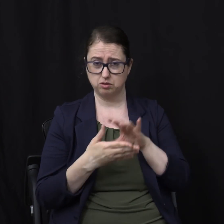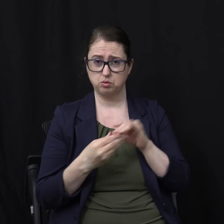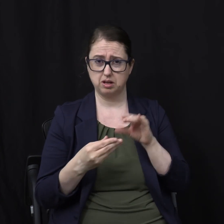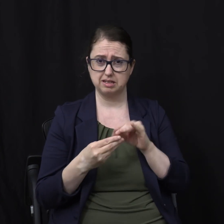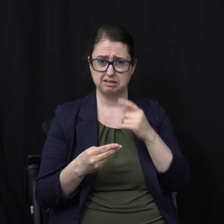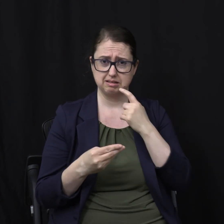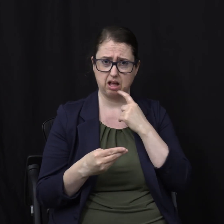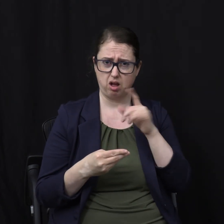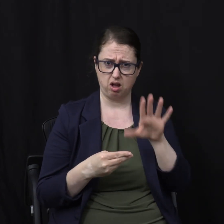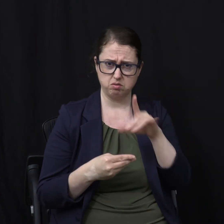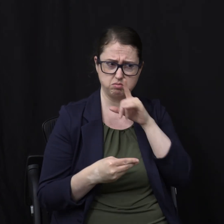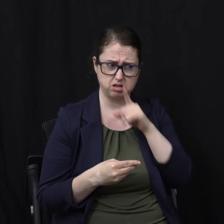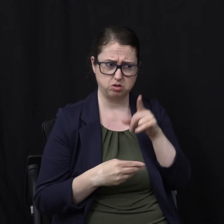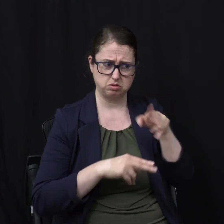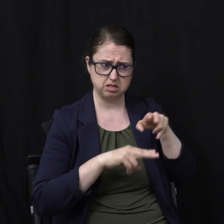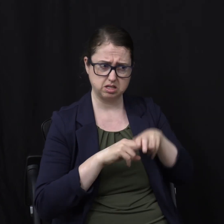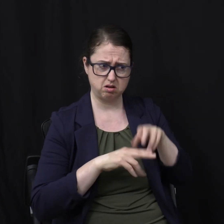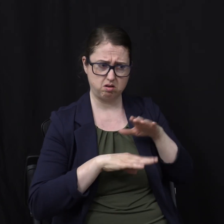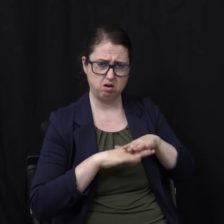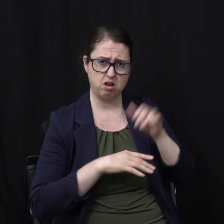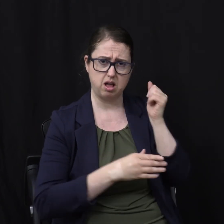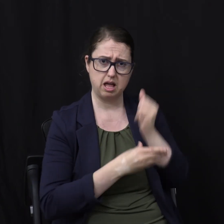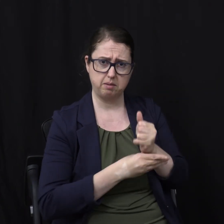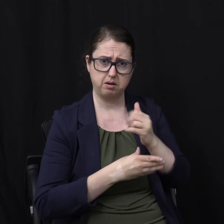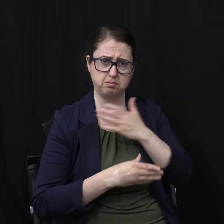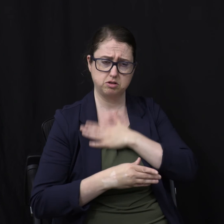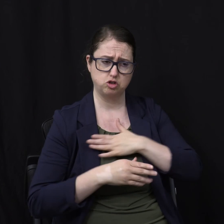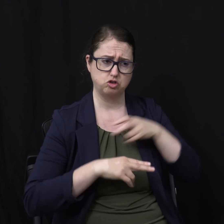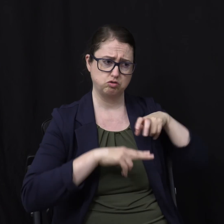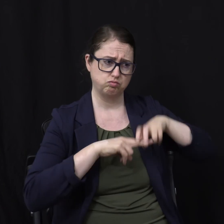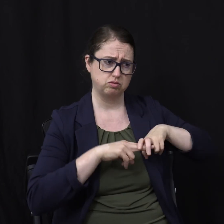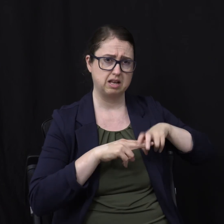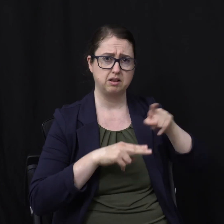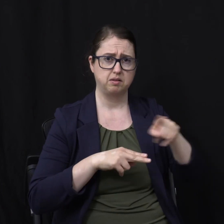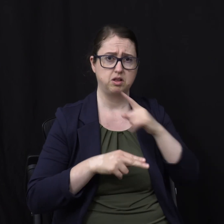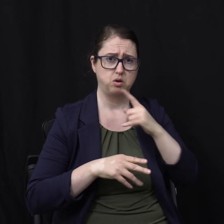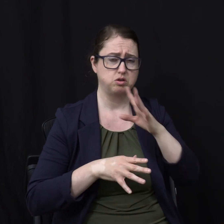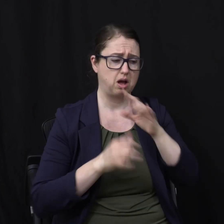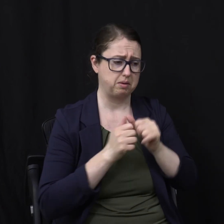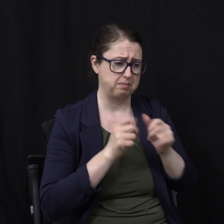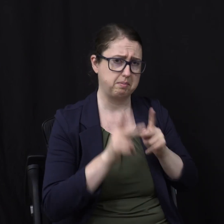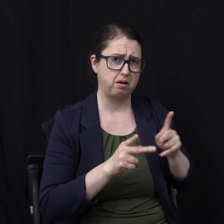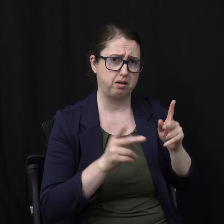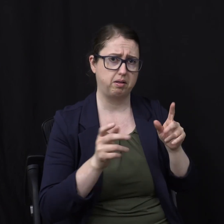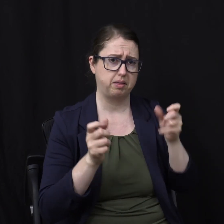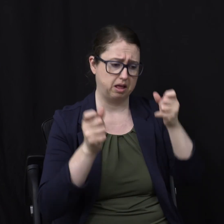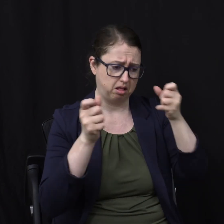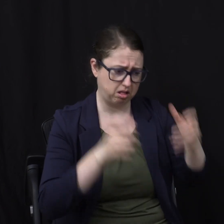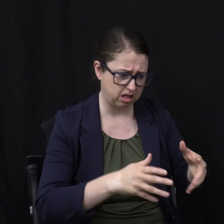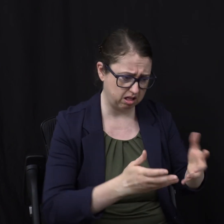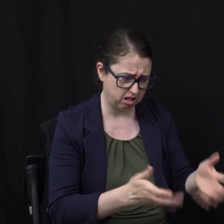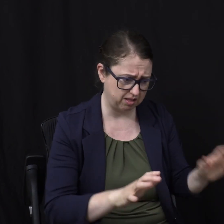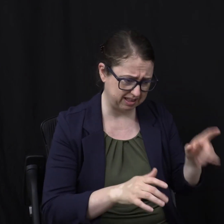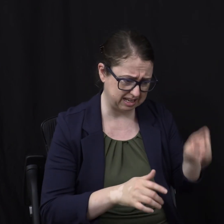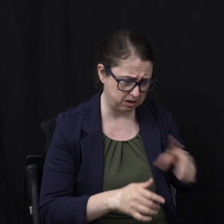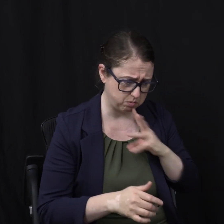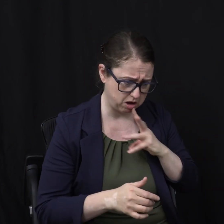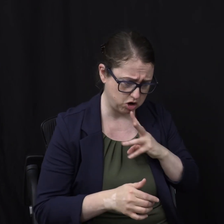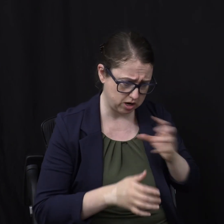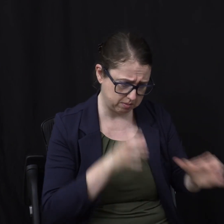sit on Abraham's chest While in paradise And talk to people Across a chasm Who have need for water And it's like Yeah okay